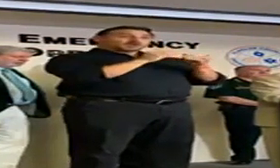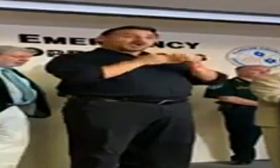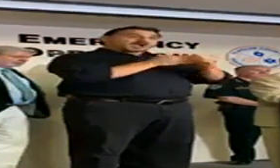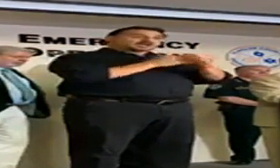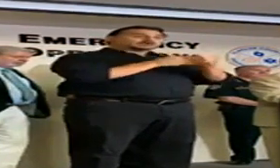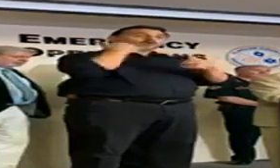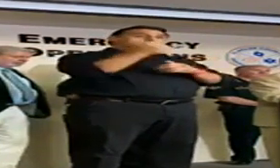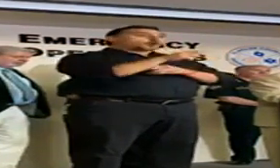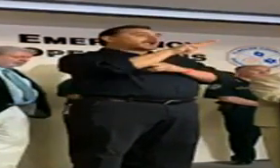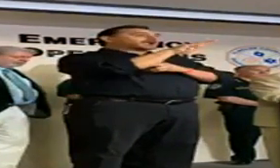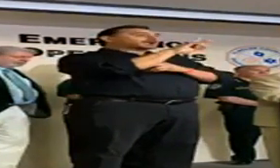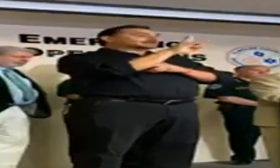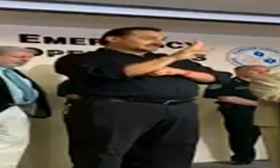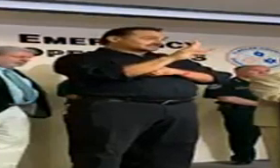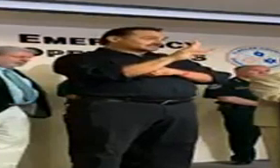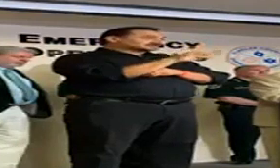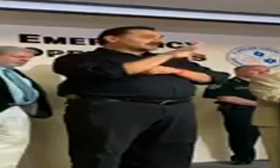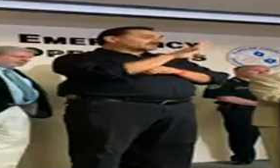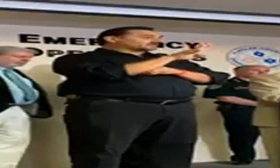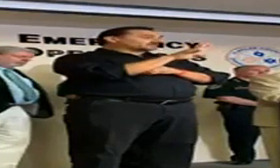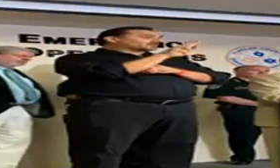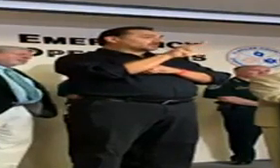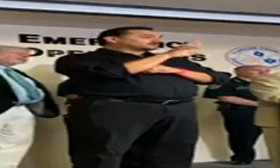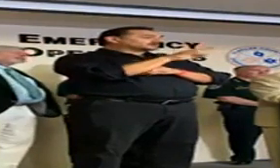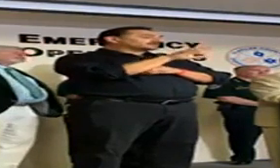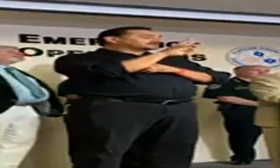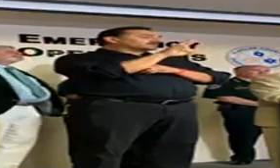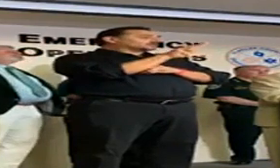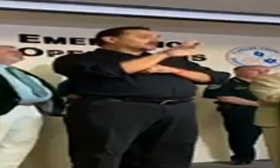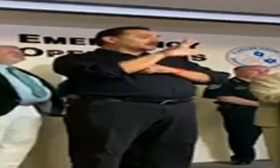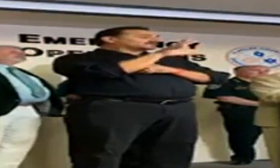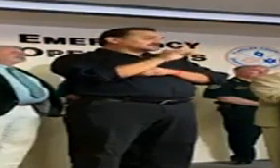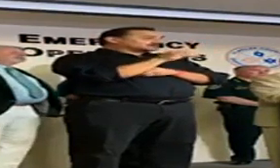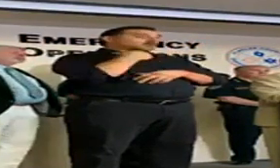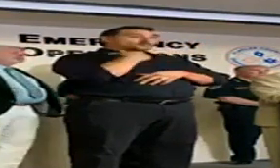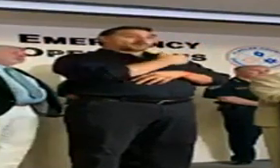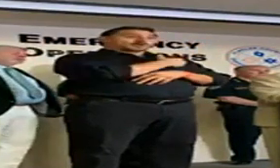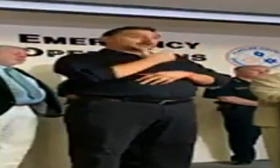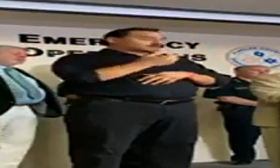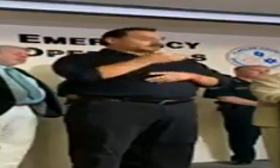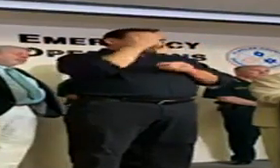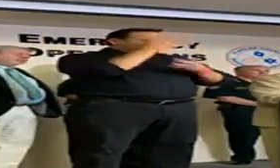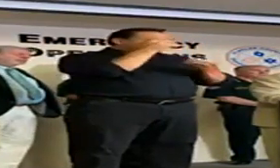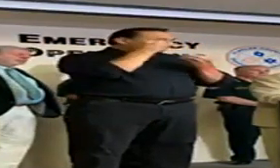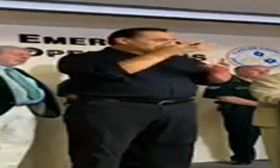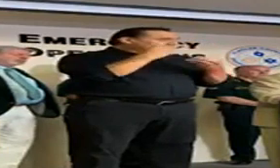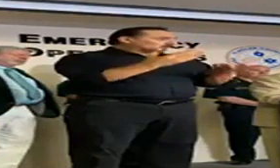department, 386-437-7350, and we can guide you accordingly.